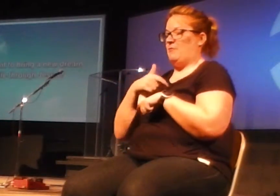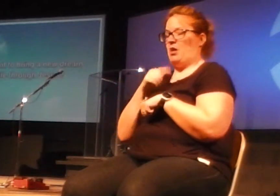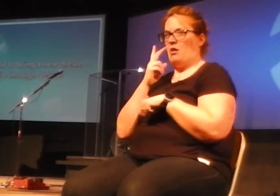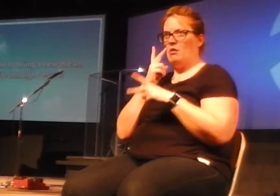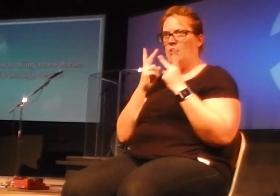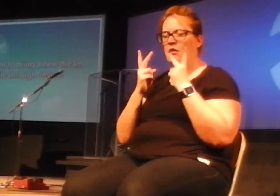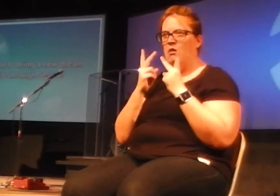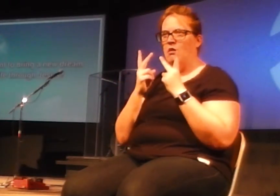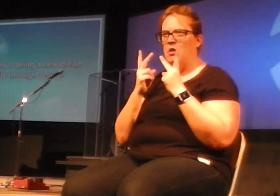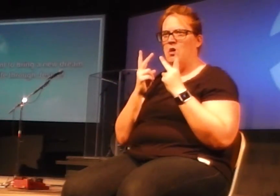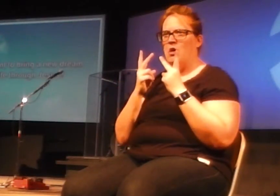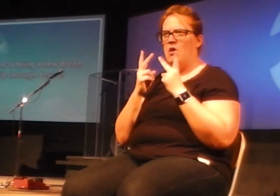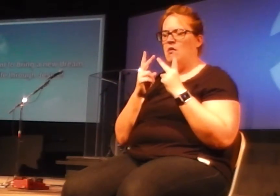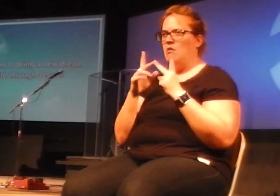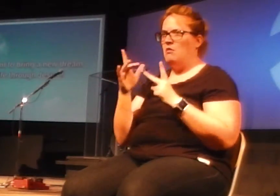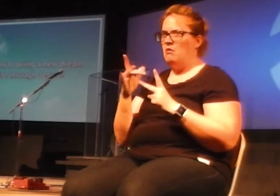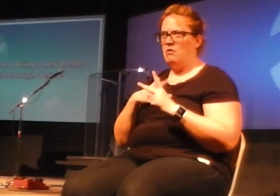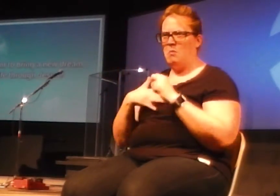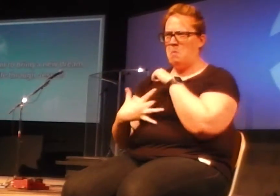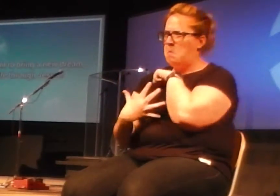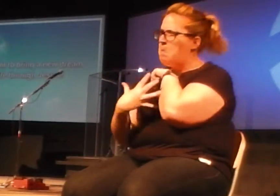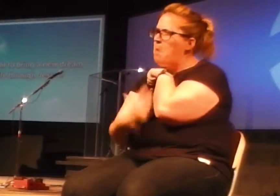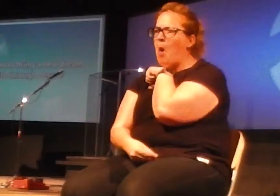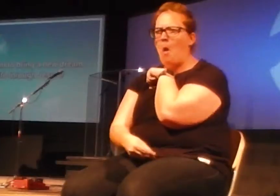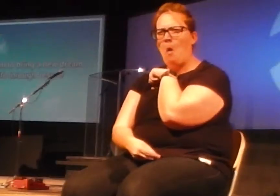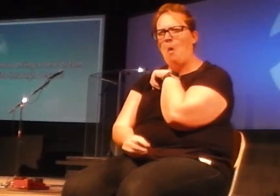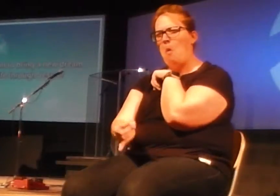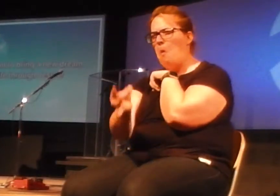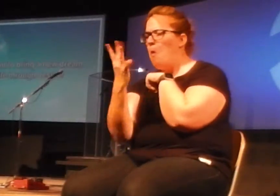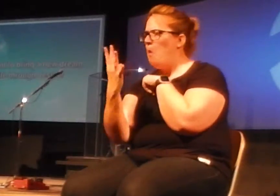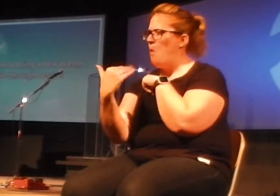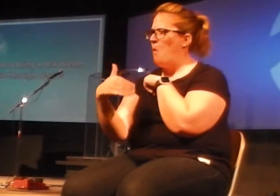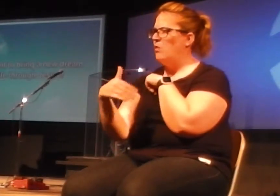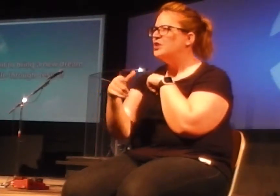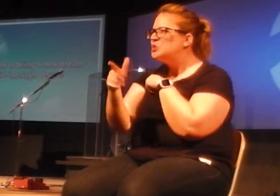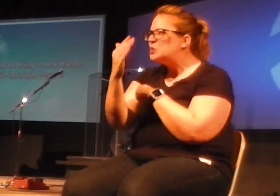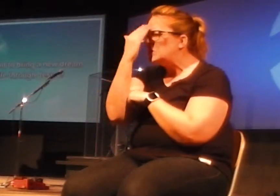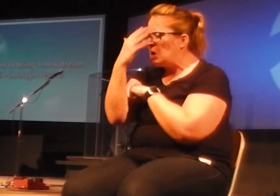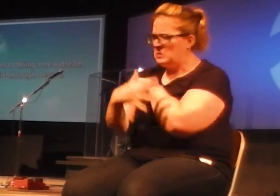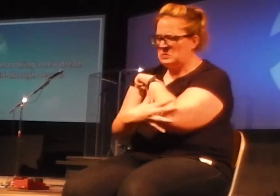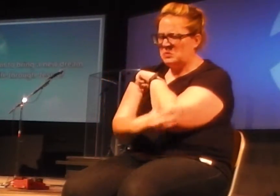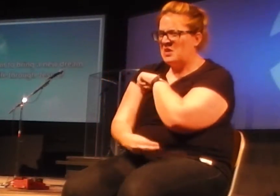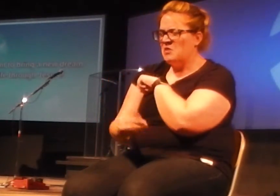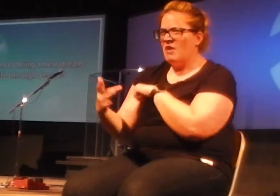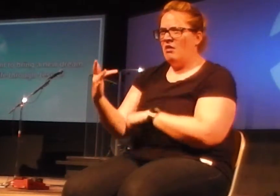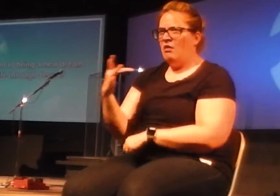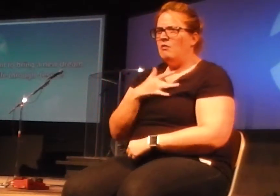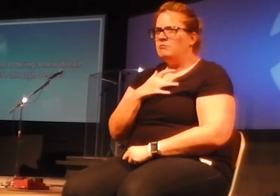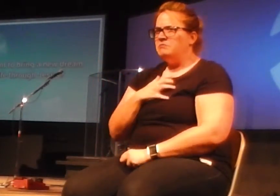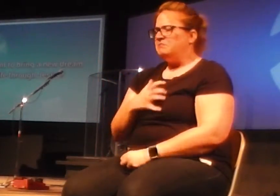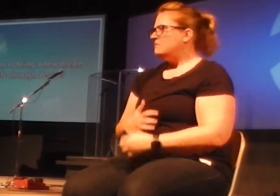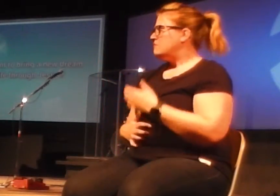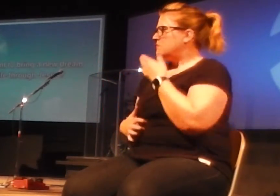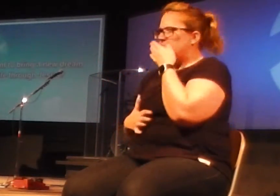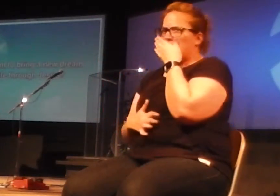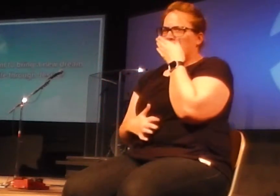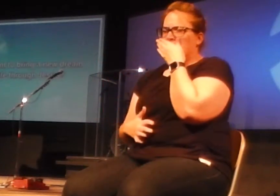real poverty. I mean, the kind of poverty that makes you sick to your stomach. I remember